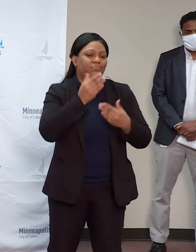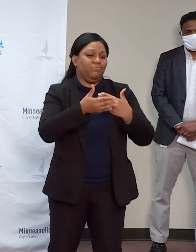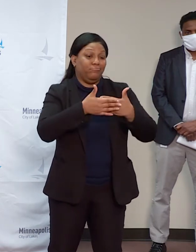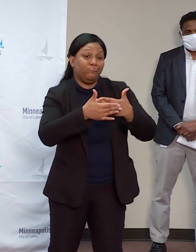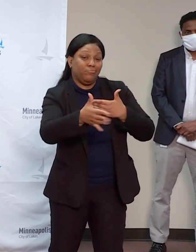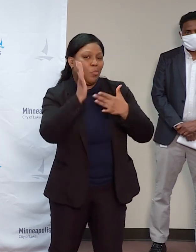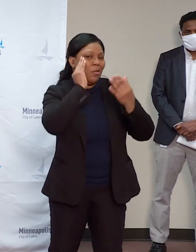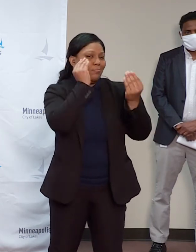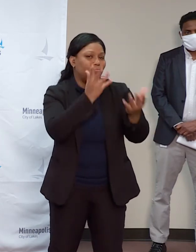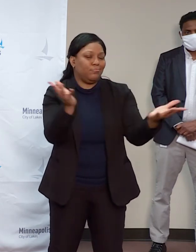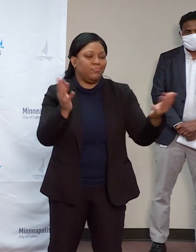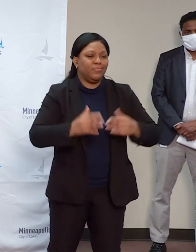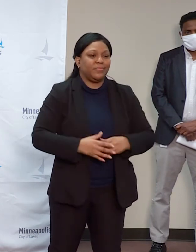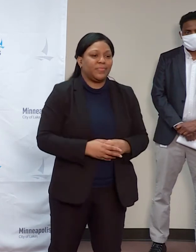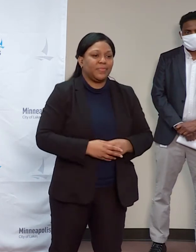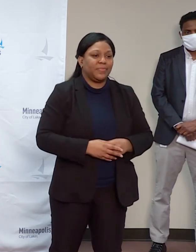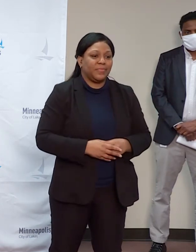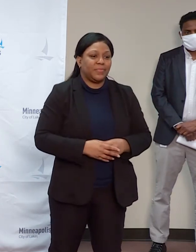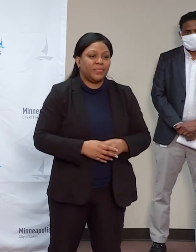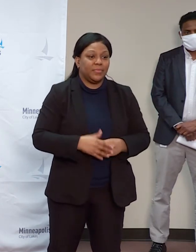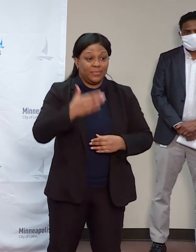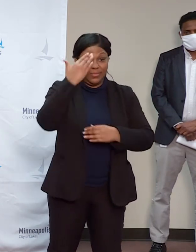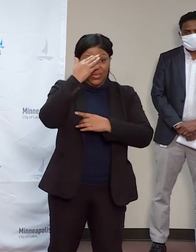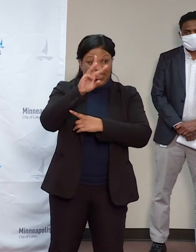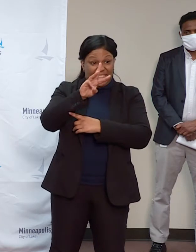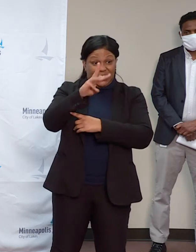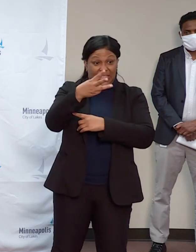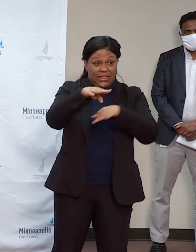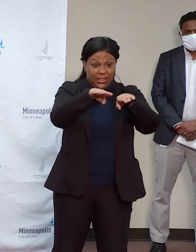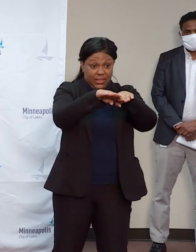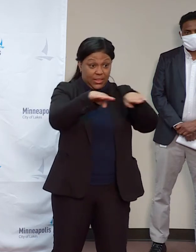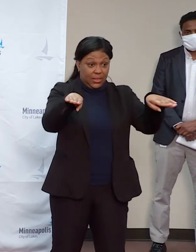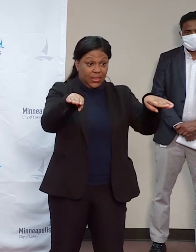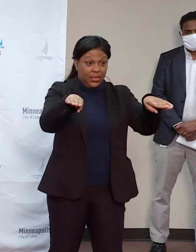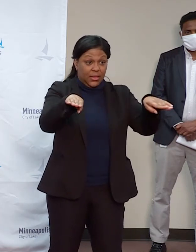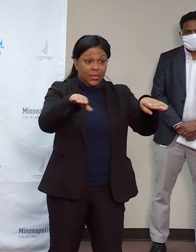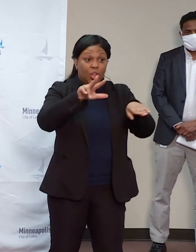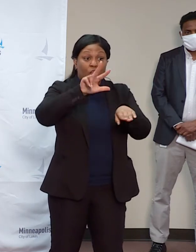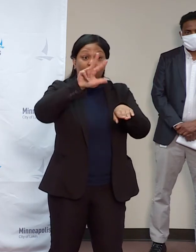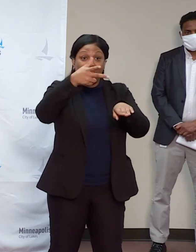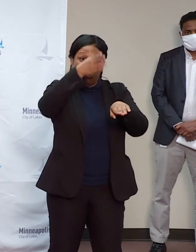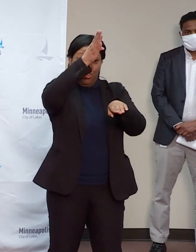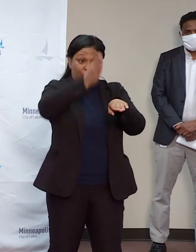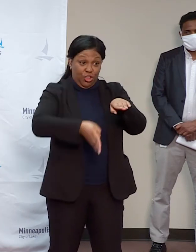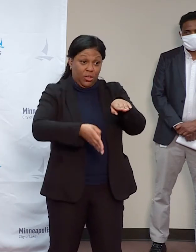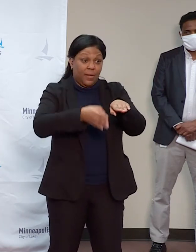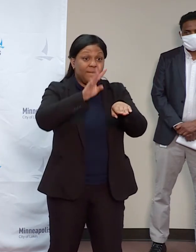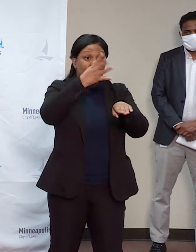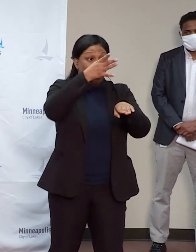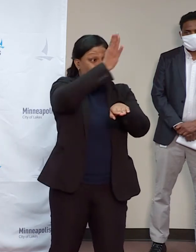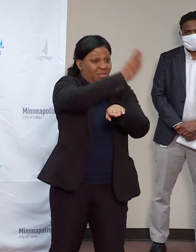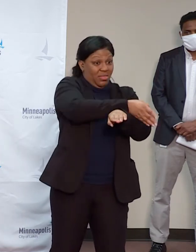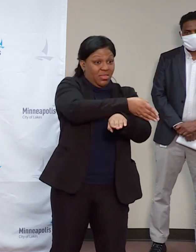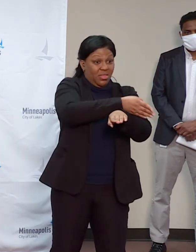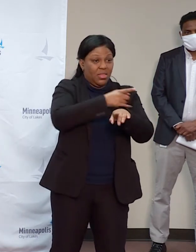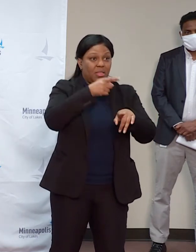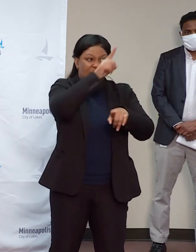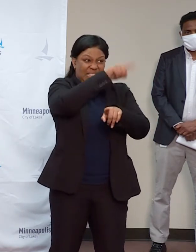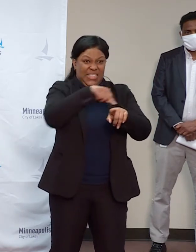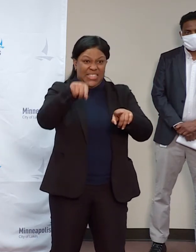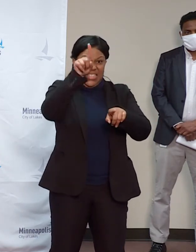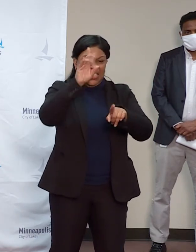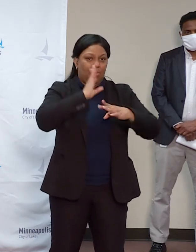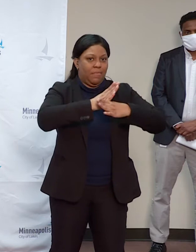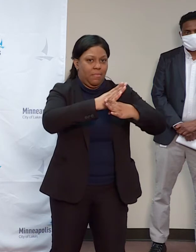South will be closed, and that's the street and the sidewalk, between 3rd and 4th Avenues. Currently, other streets will